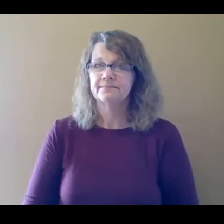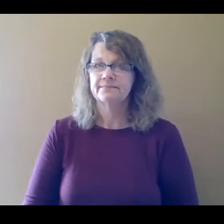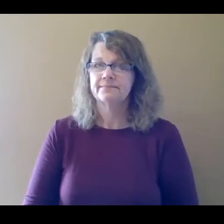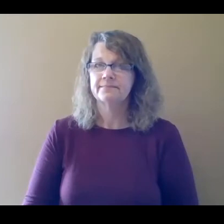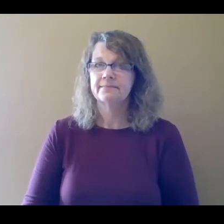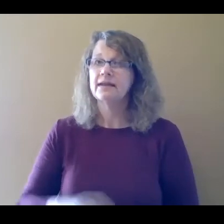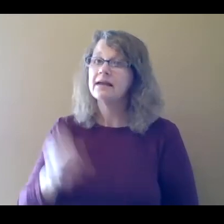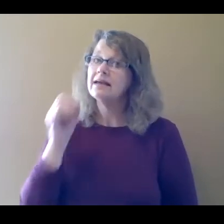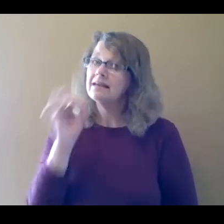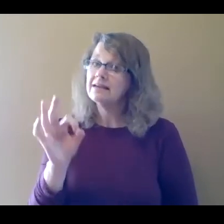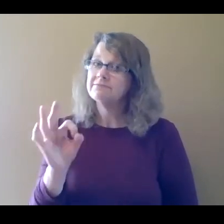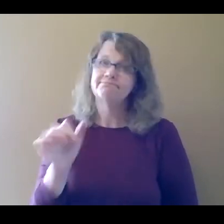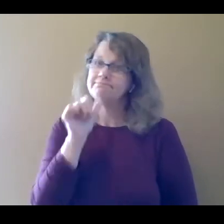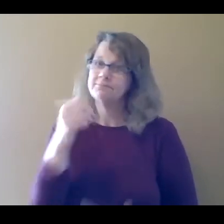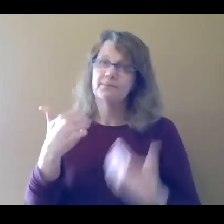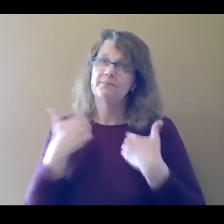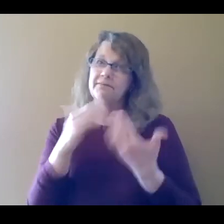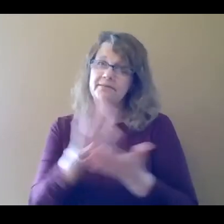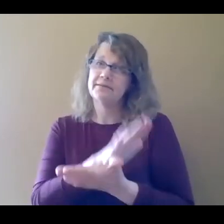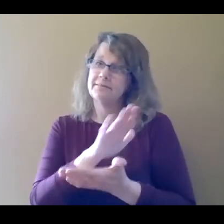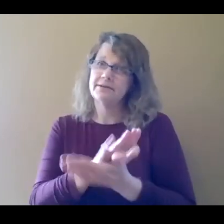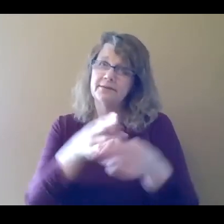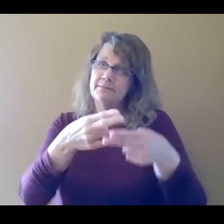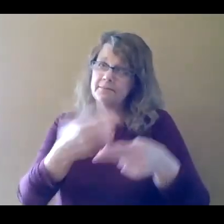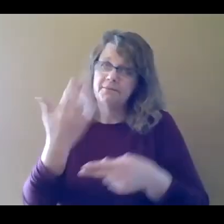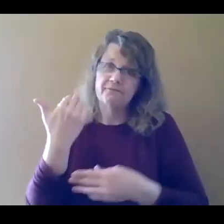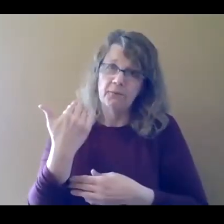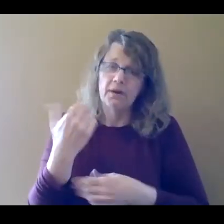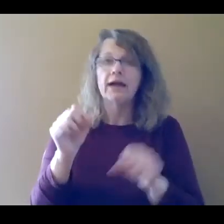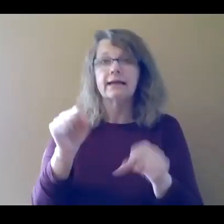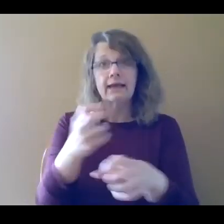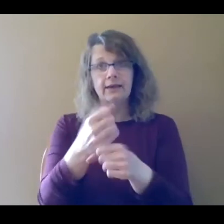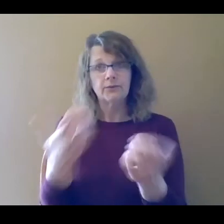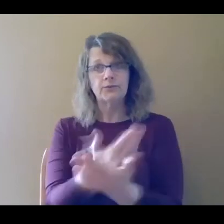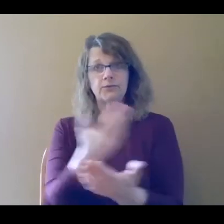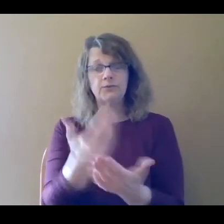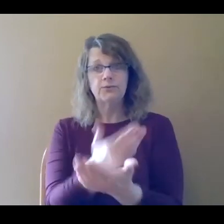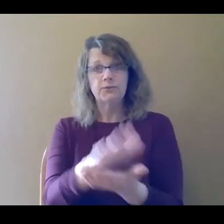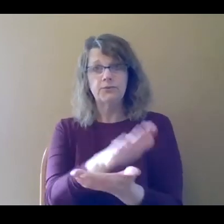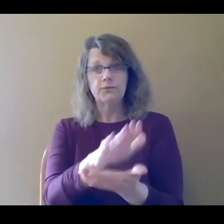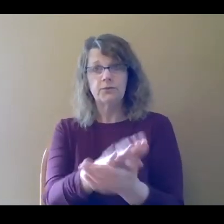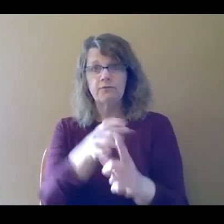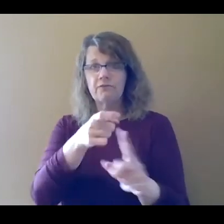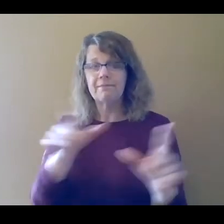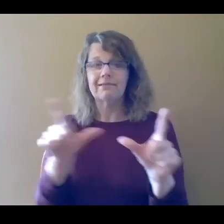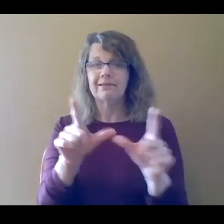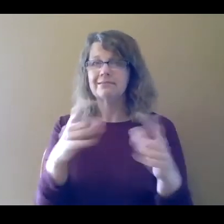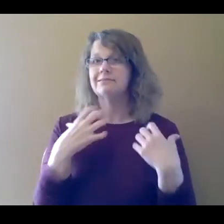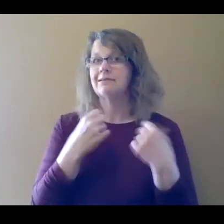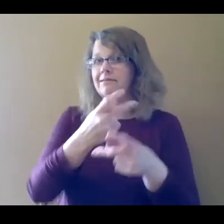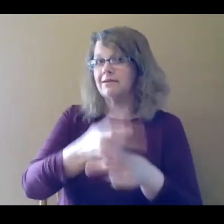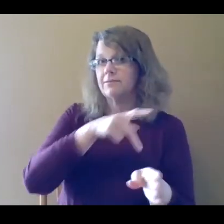If you do not have the documentation I mentioned before, you can secure new documentation from your licensed healthcare